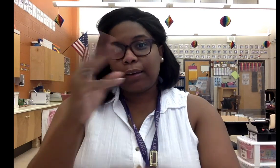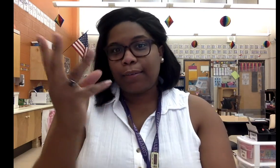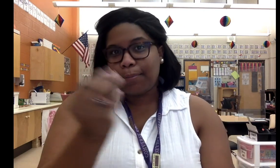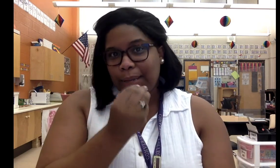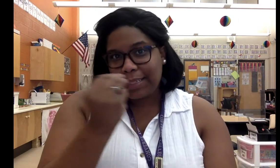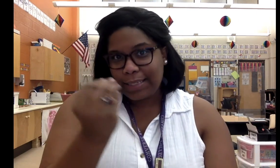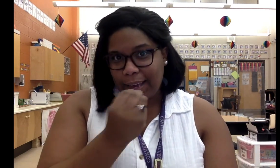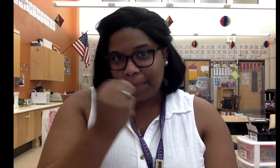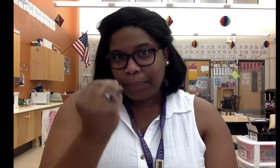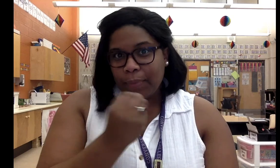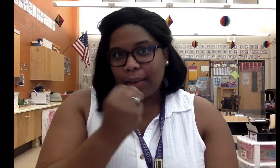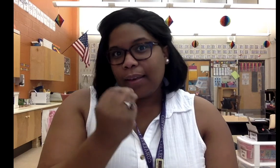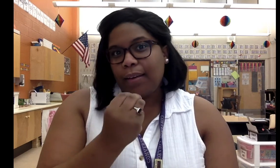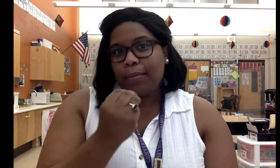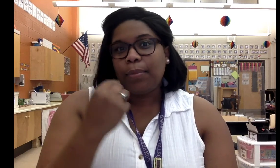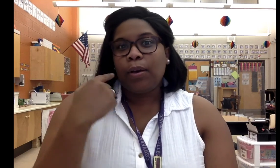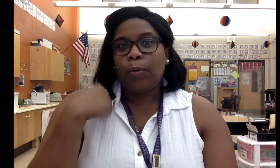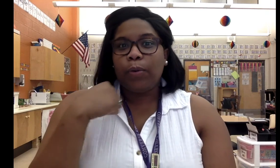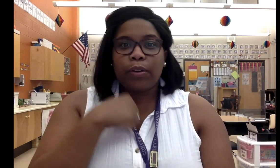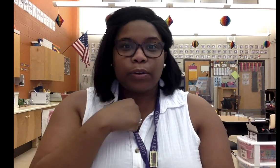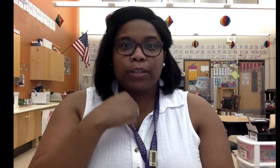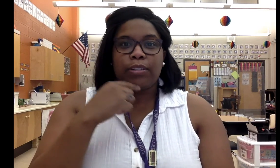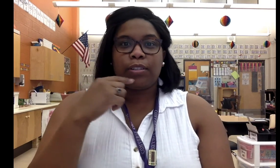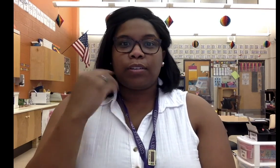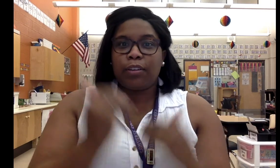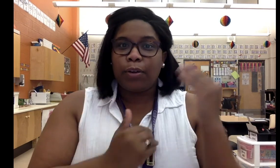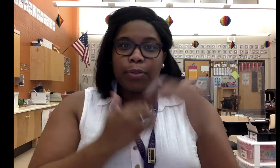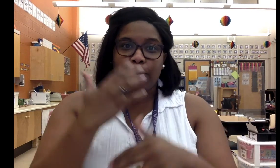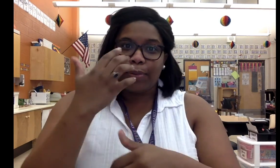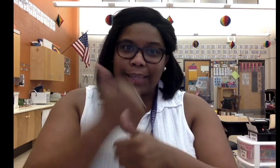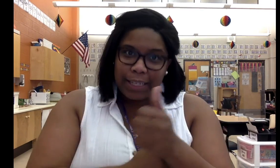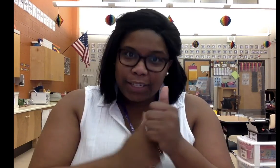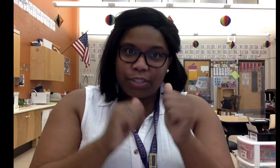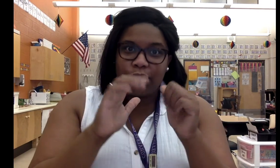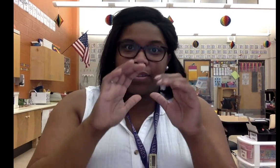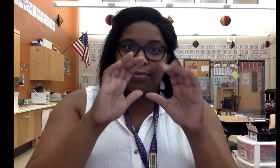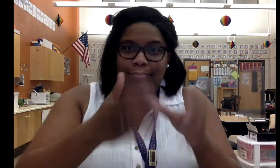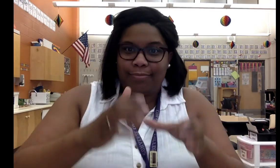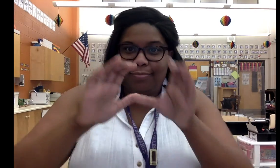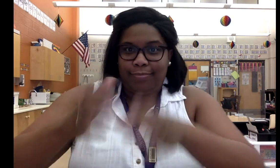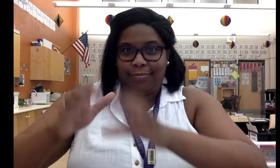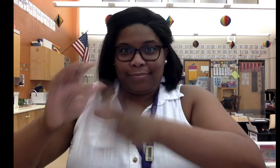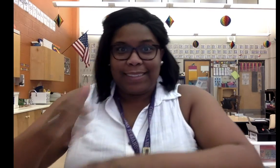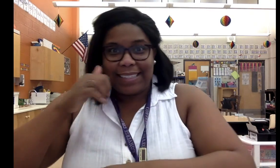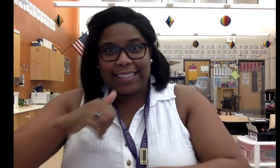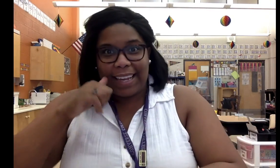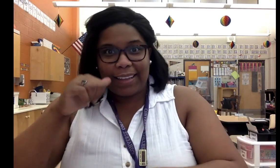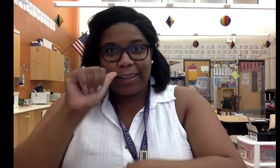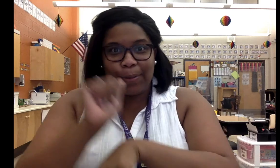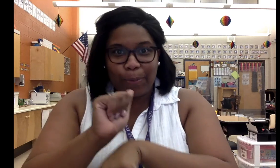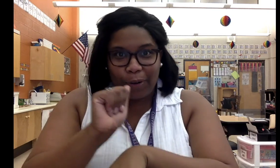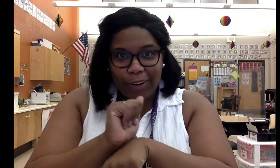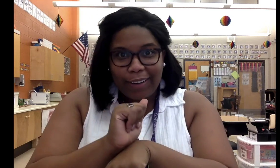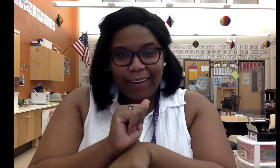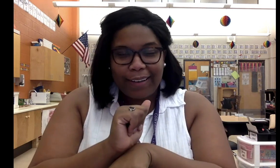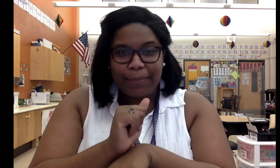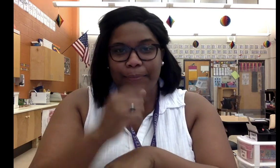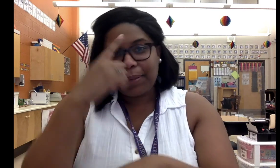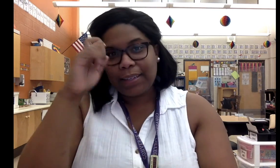on Monday. We are going to go through each daily work because